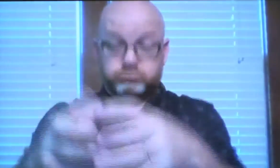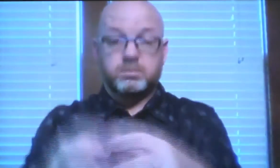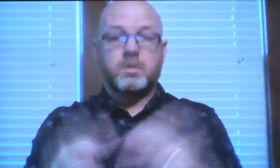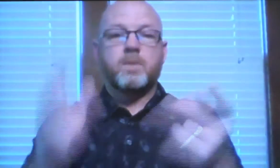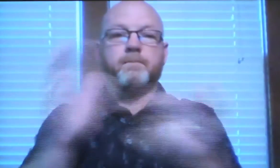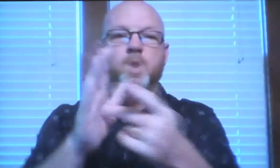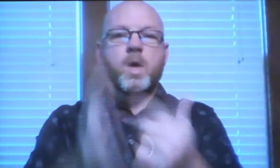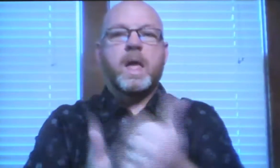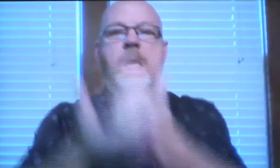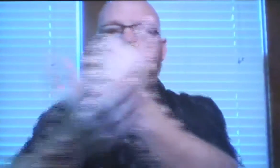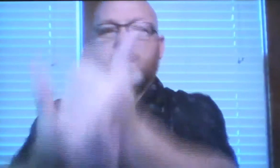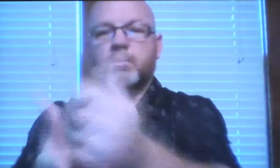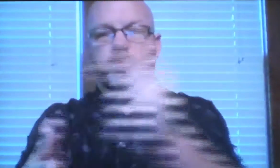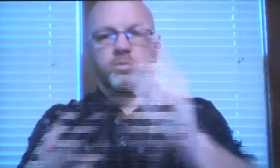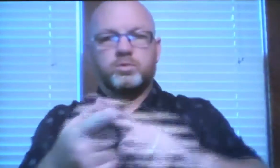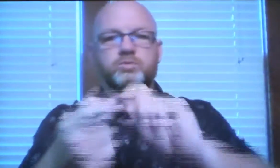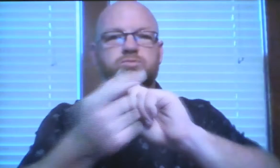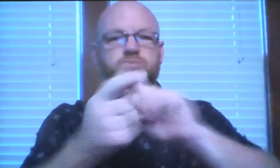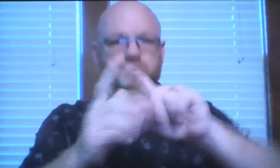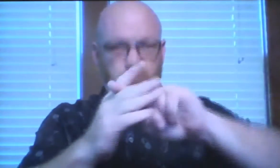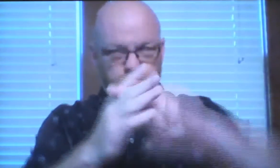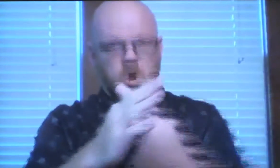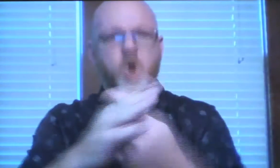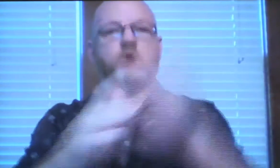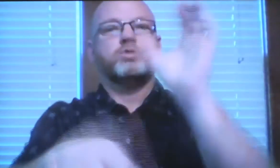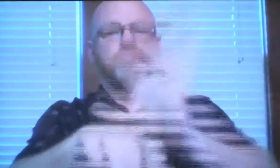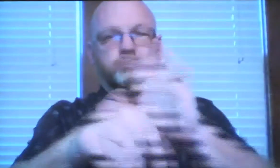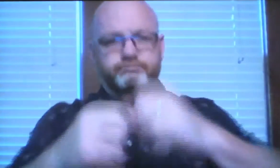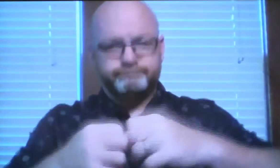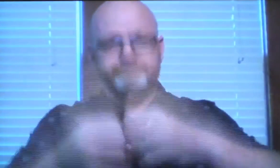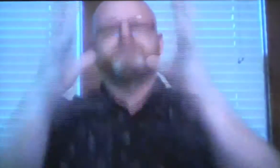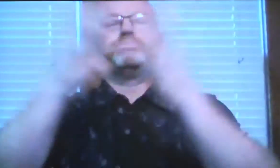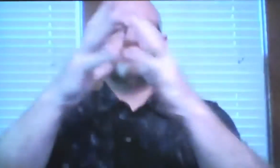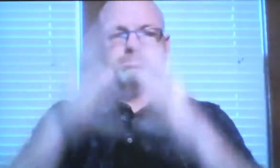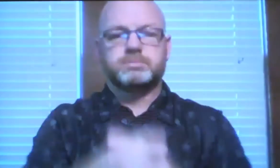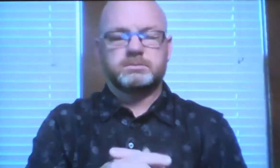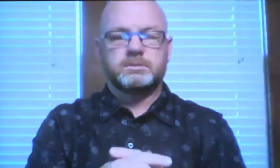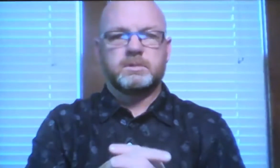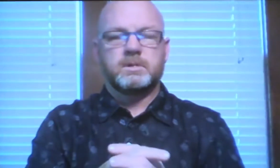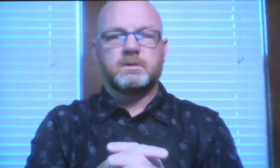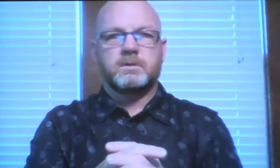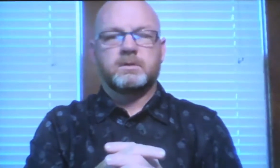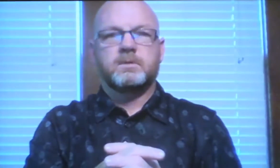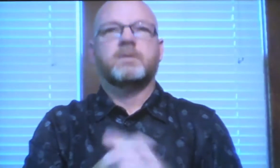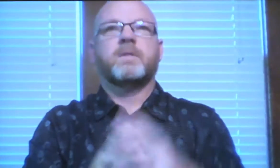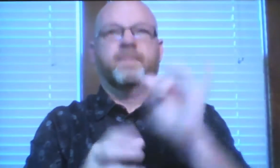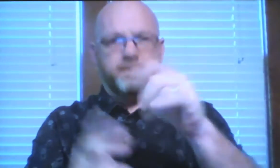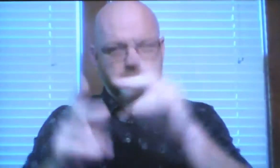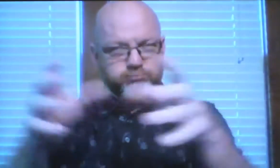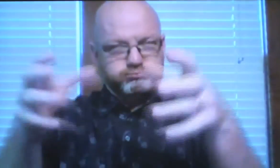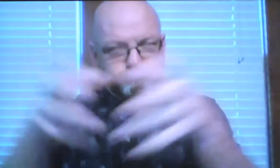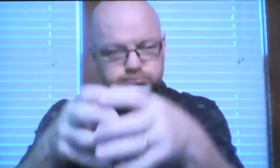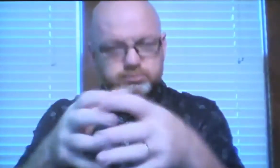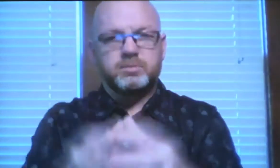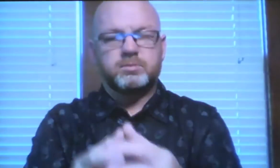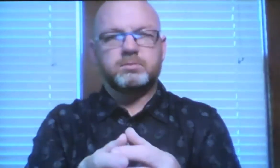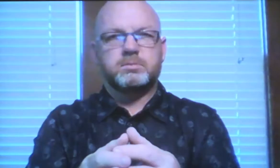So of that group, then Paul helped to start a church. Helped them establish a church.